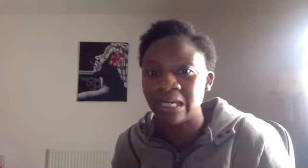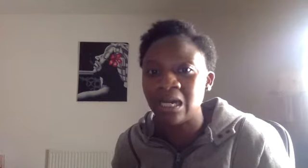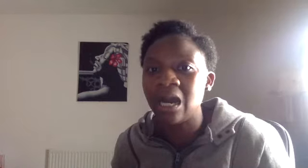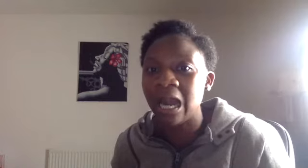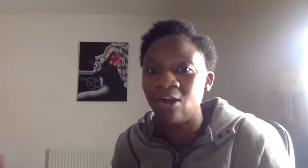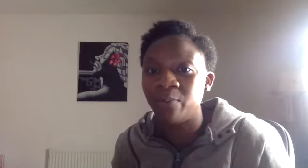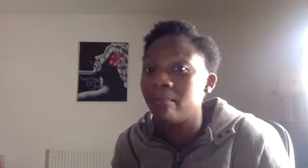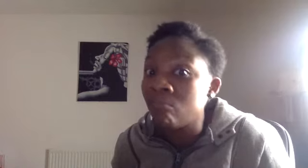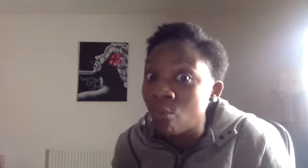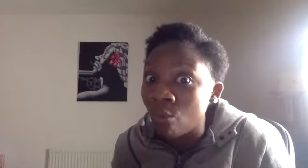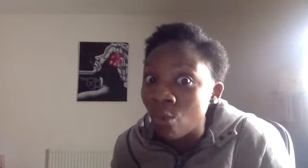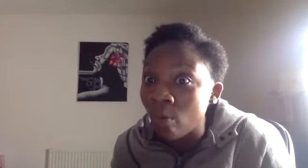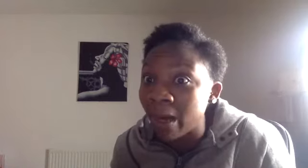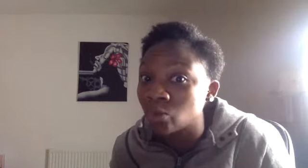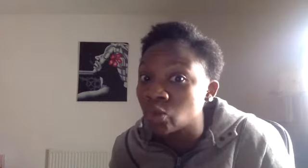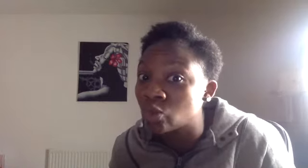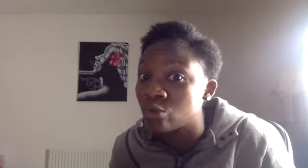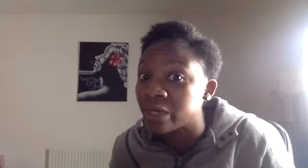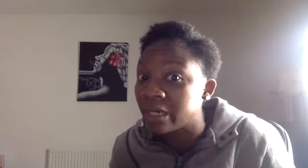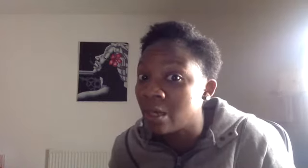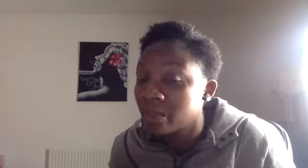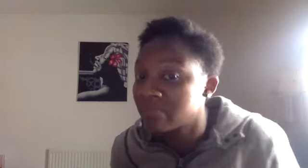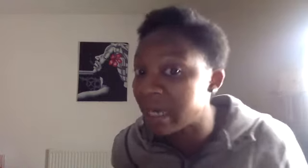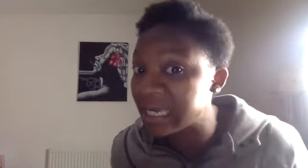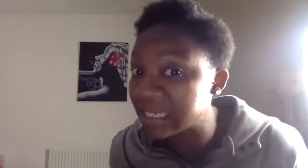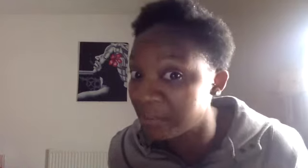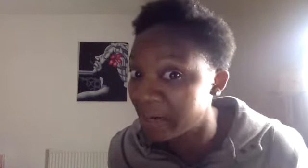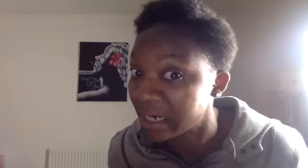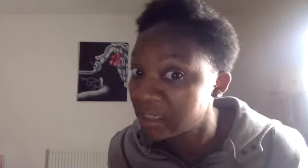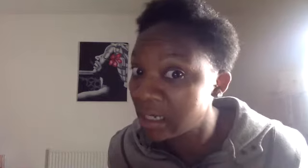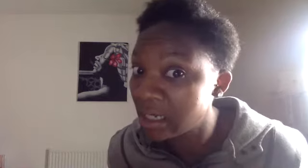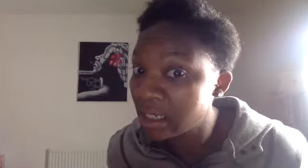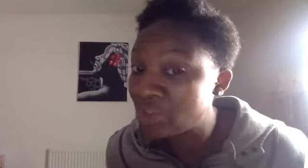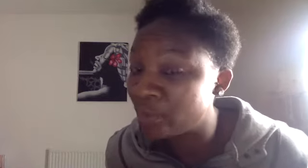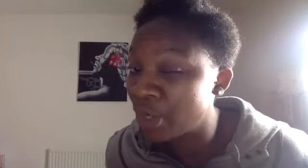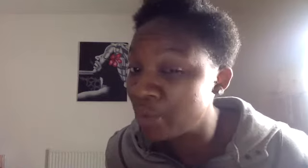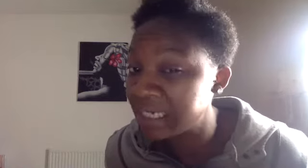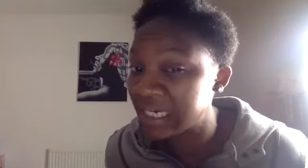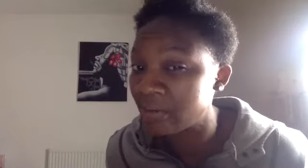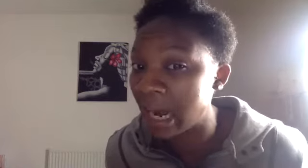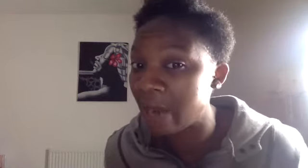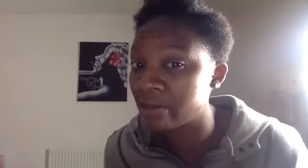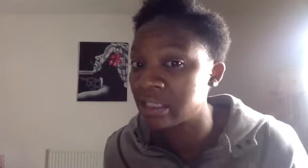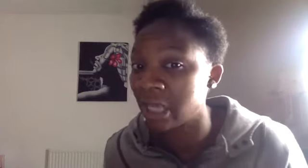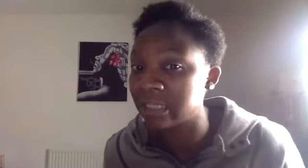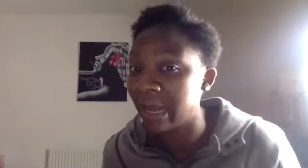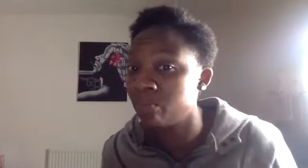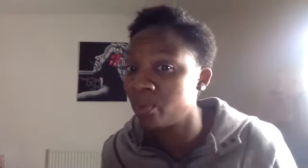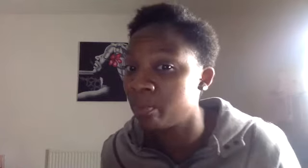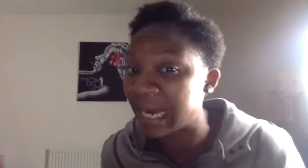a little bit more about your story because my ears are pricked and you have no idea about how this is going to help your back,